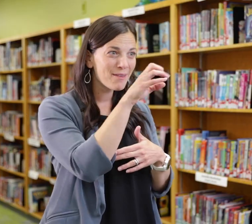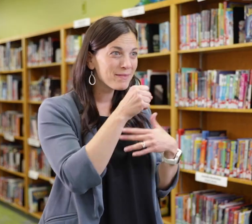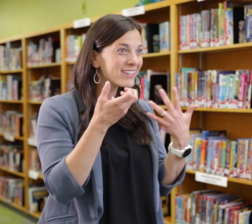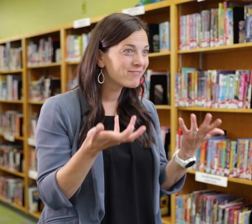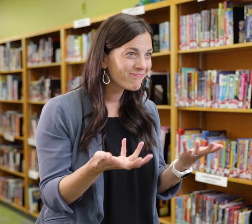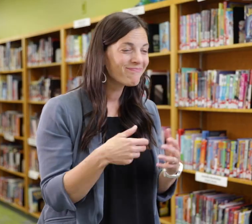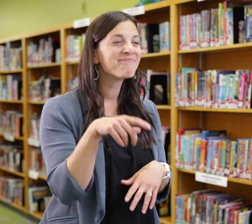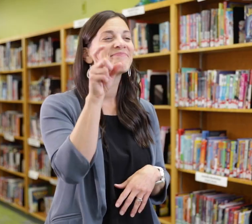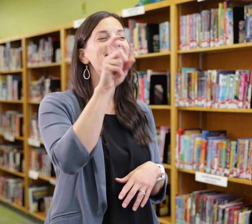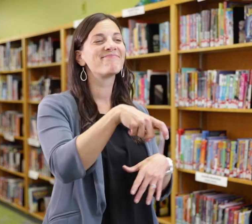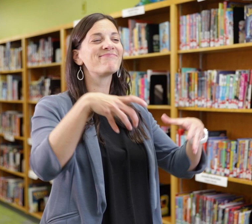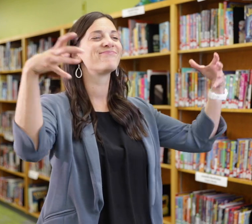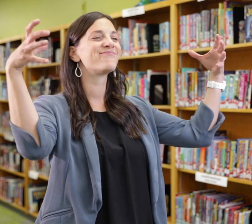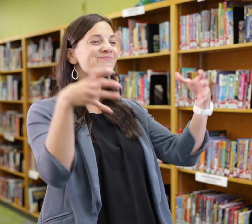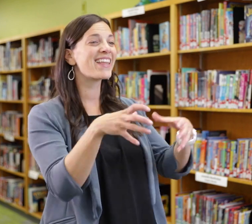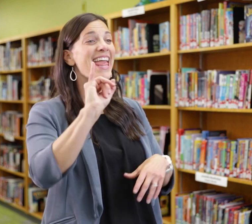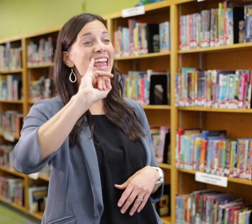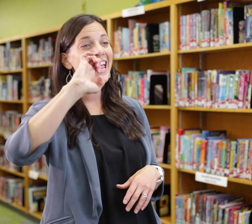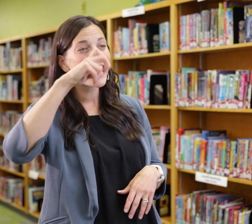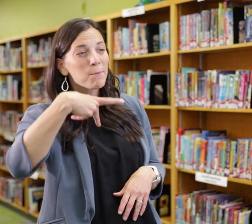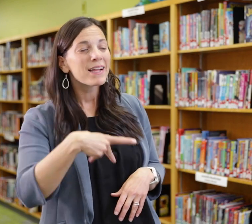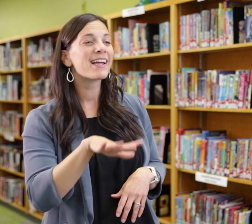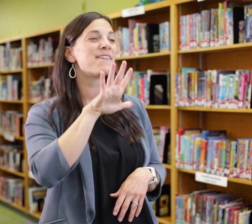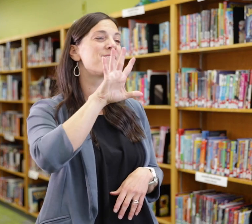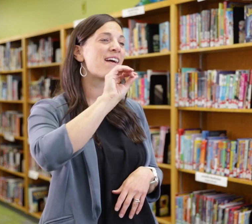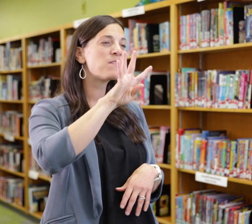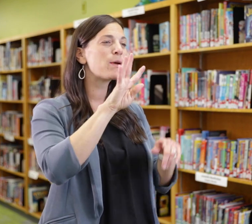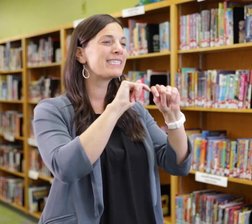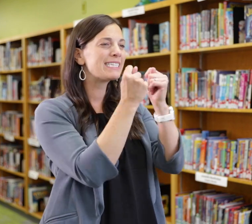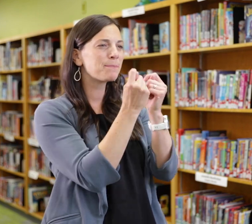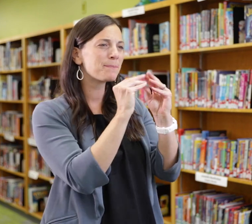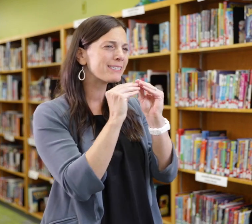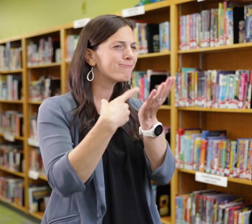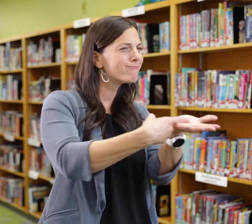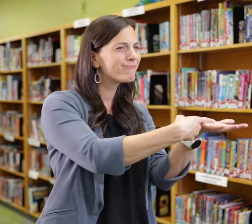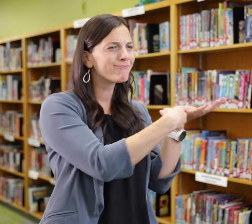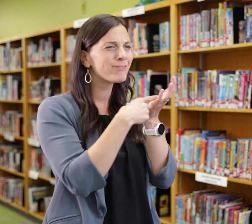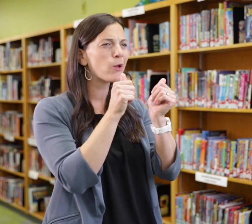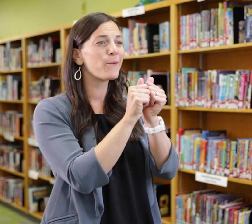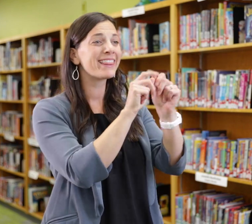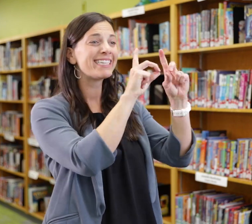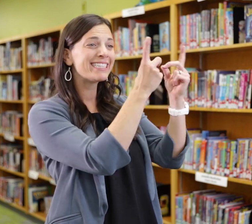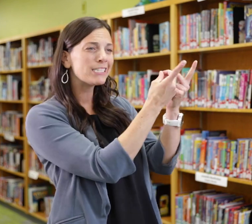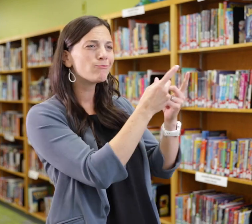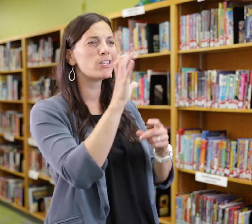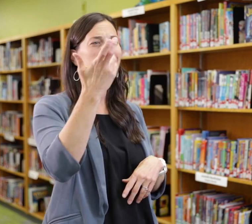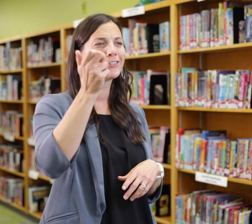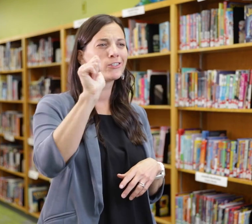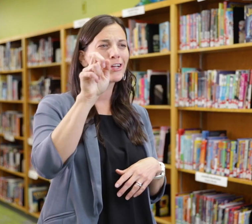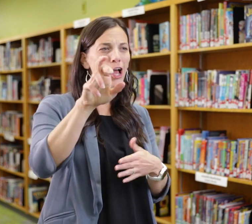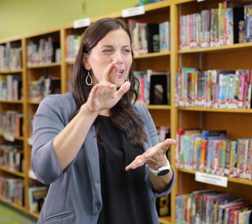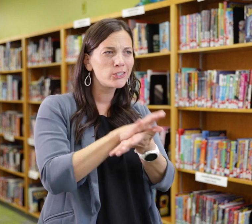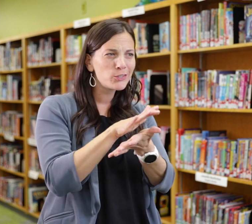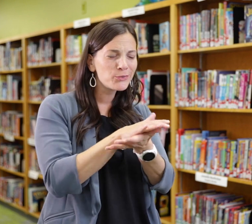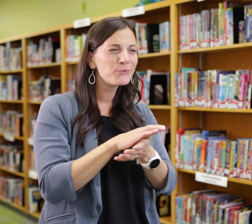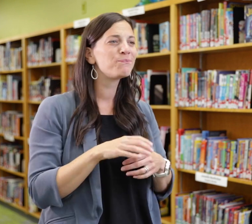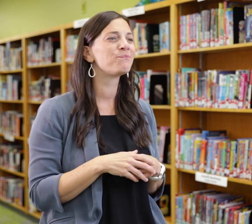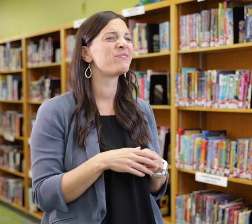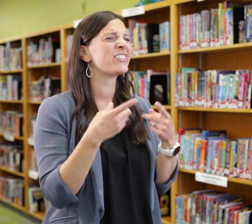In order to enroll at JMS, there needs to be an IEP or 504 team meeting convened with the district or charter school.